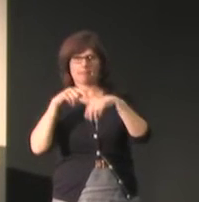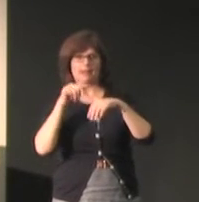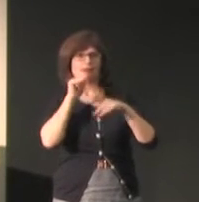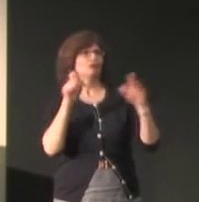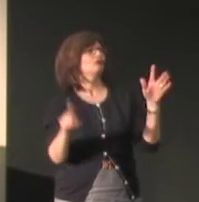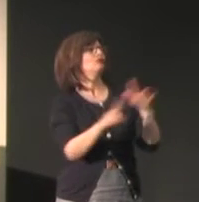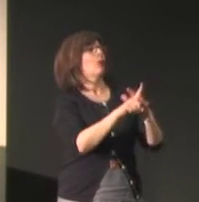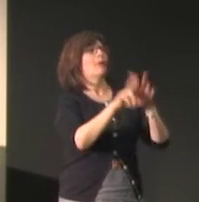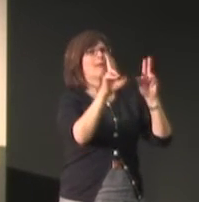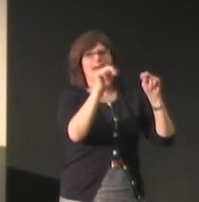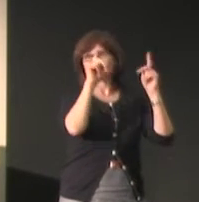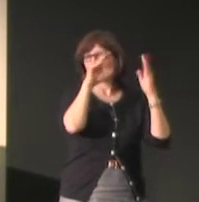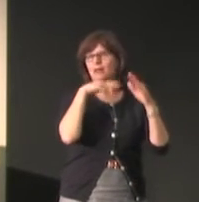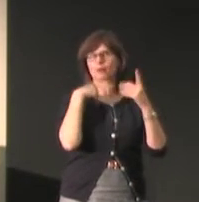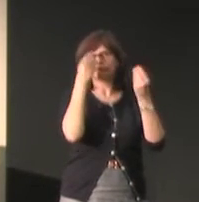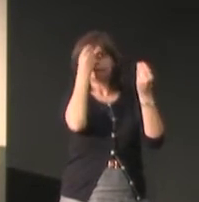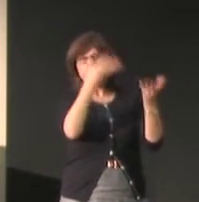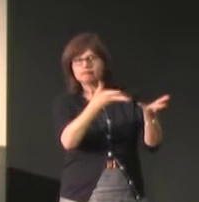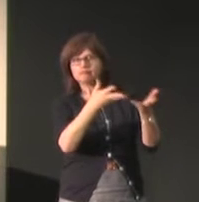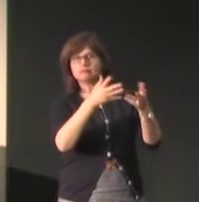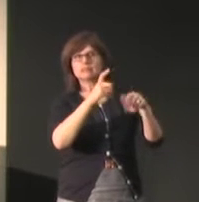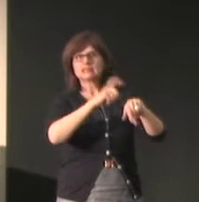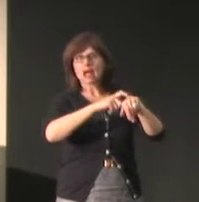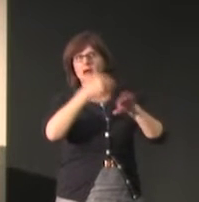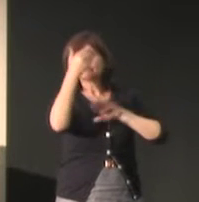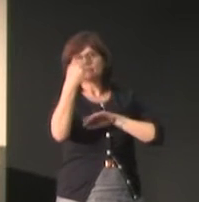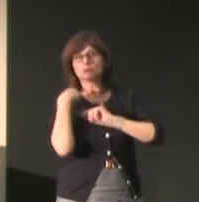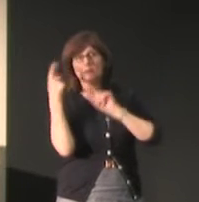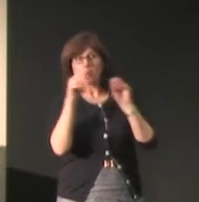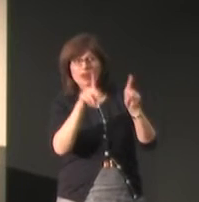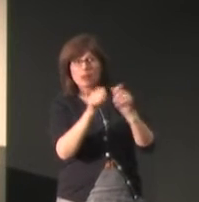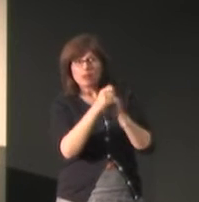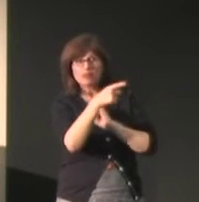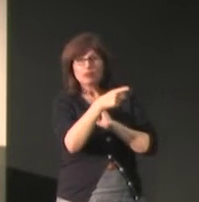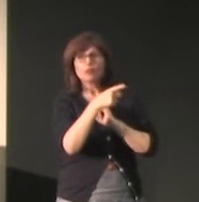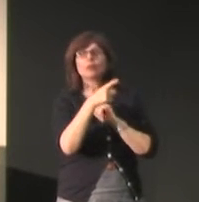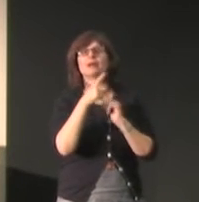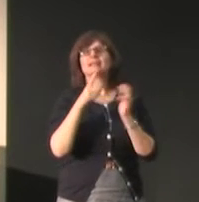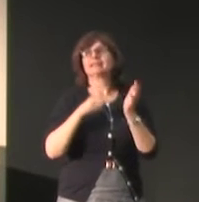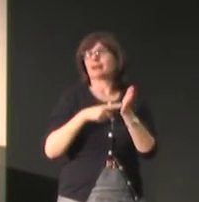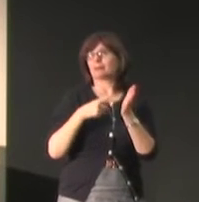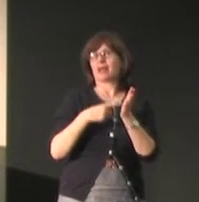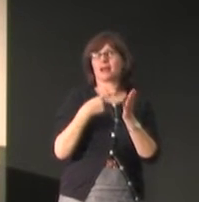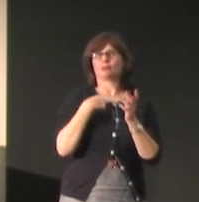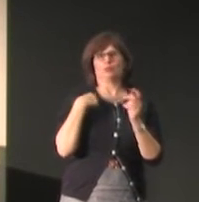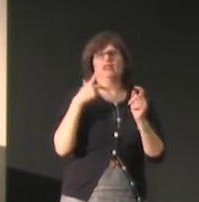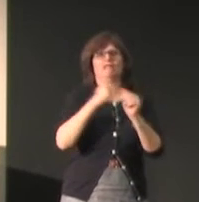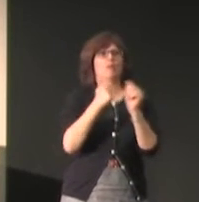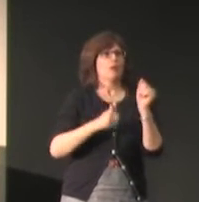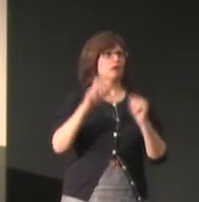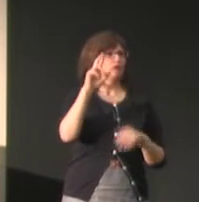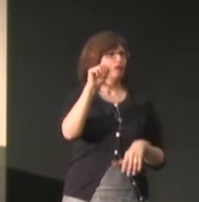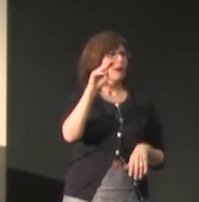I think we let them know when we're coming we want to be very careful about the fact that we don't just show up unexpected